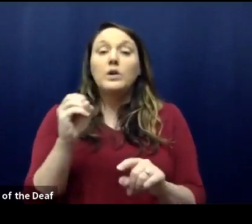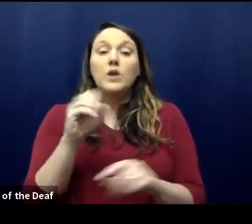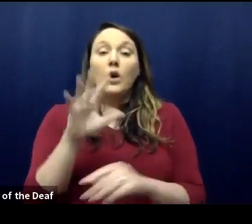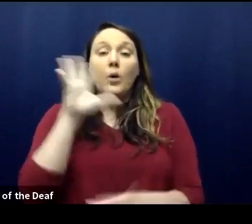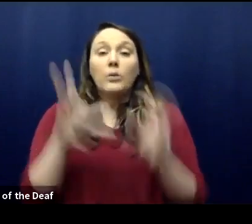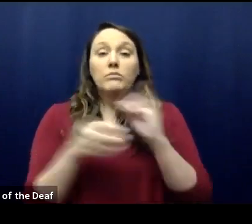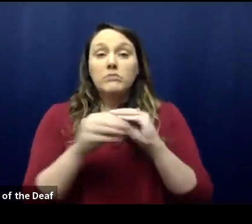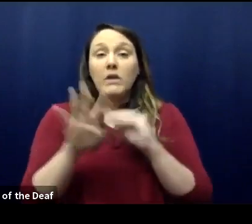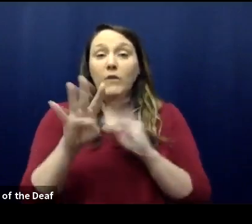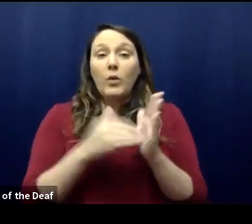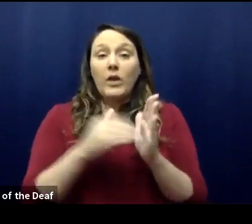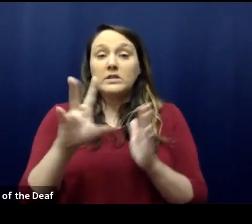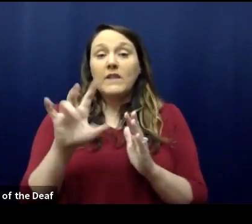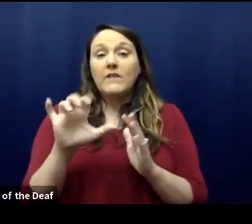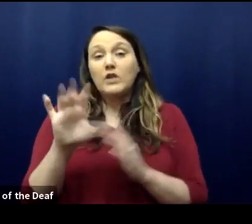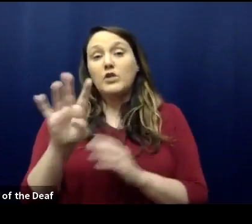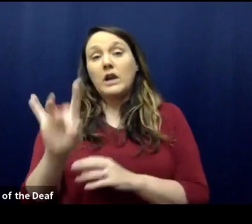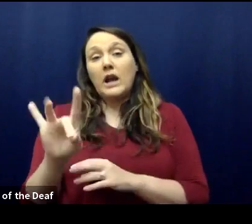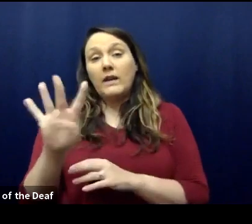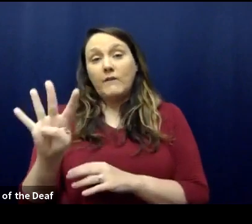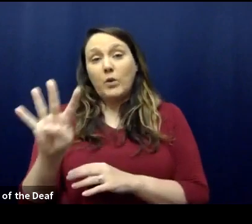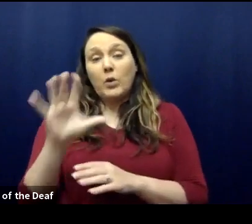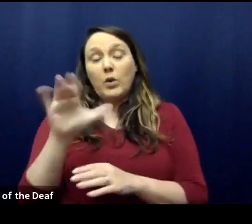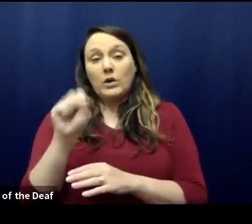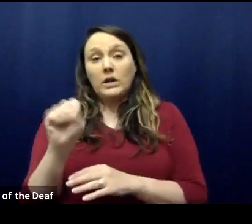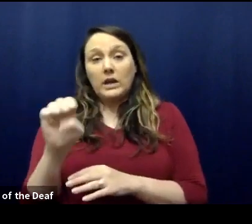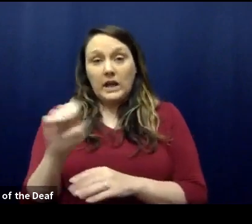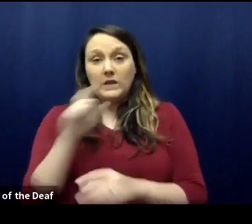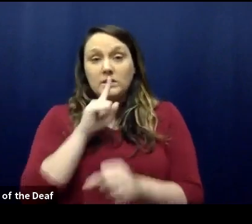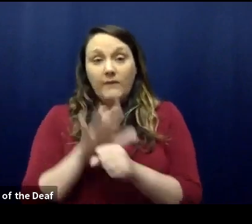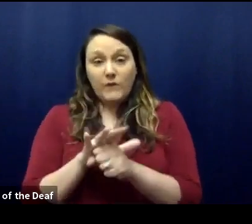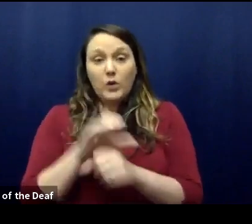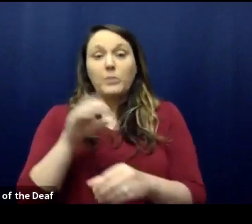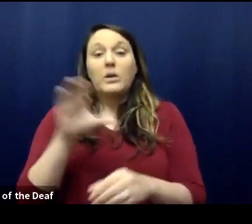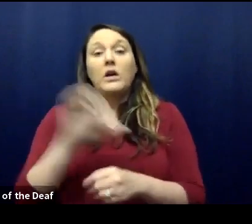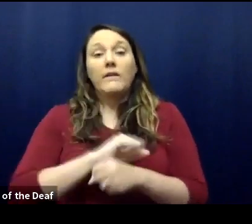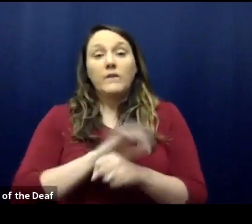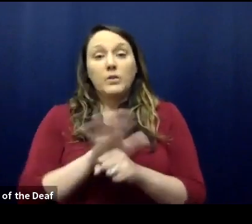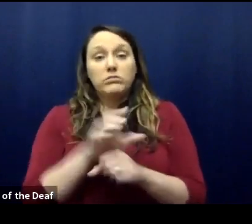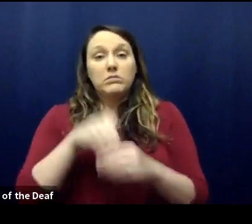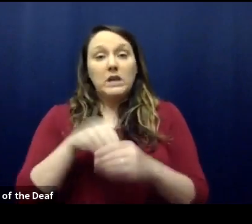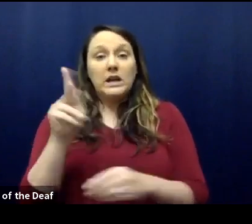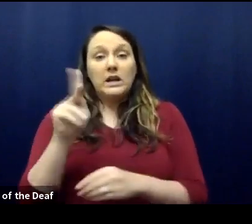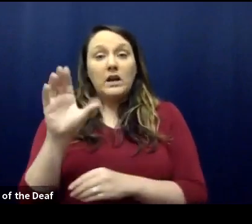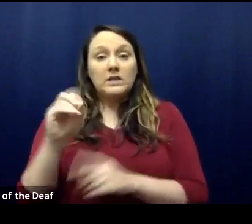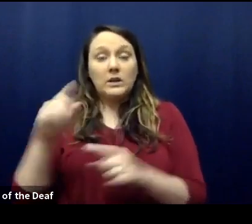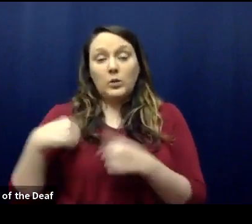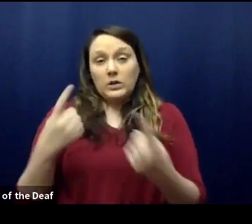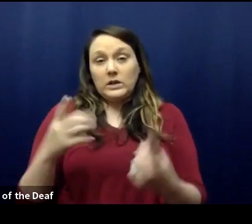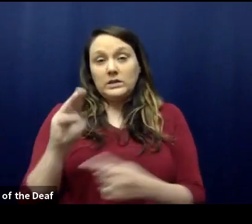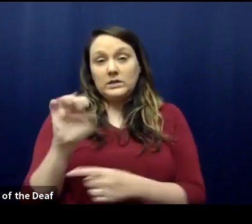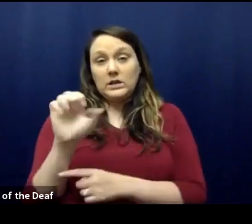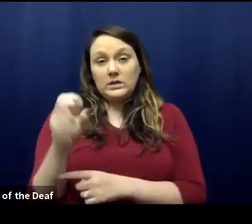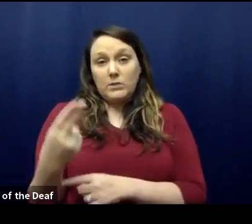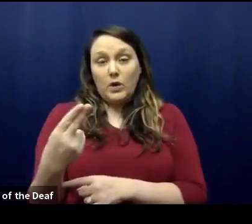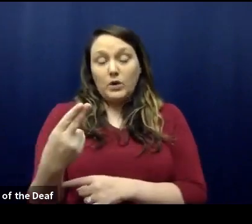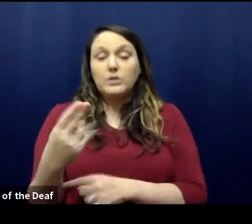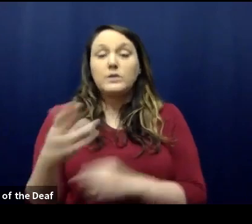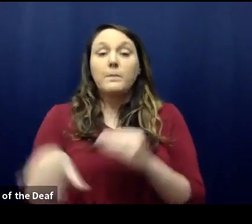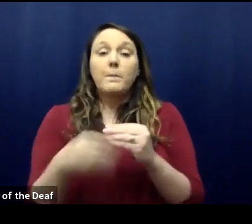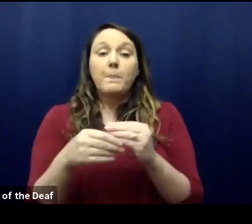,784 confirmed cases of COVID-19 in Knox County since March. Additionally, have